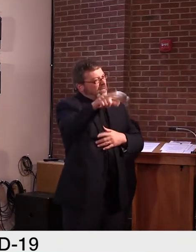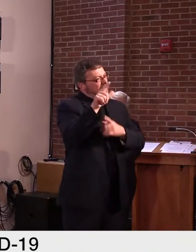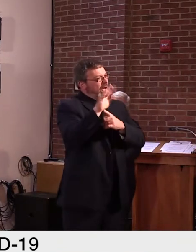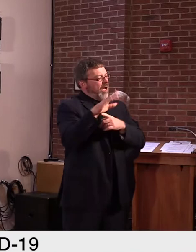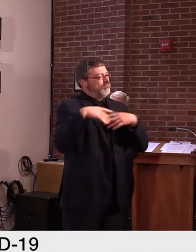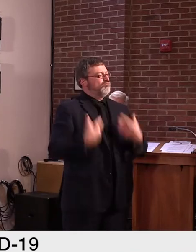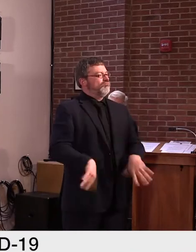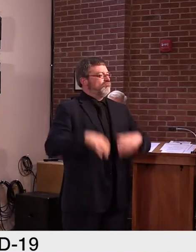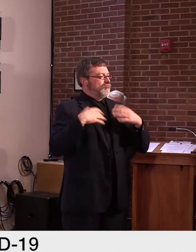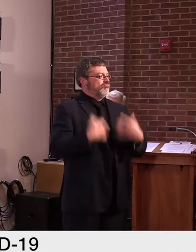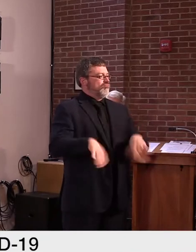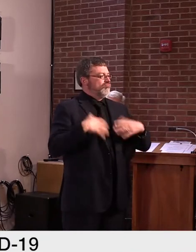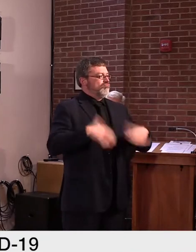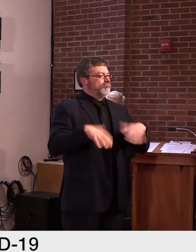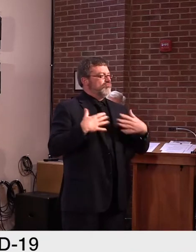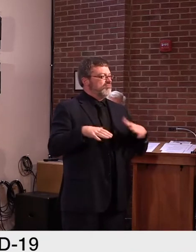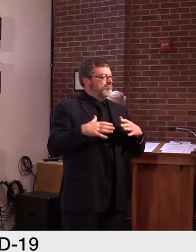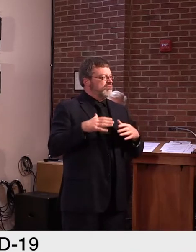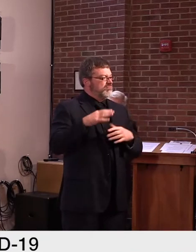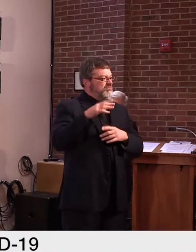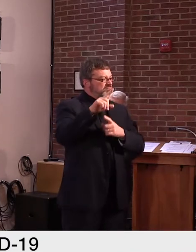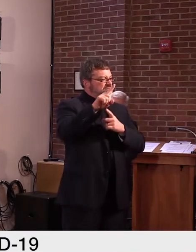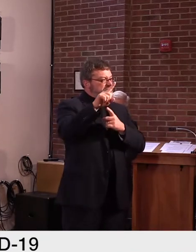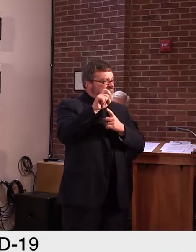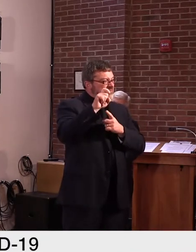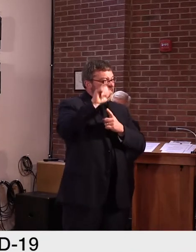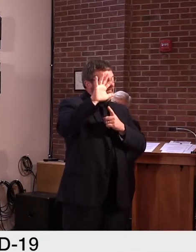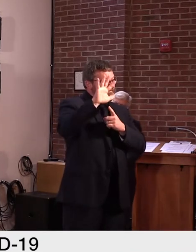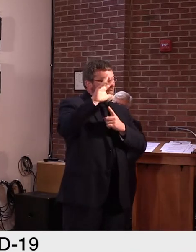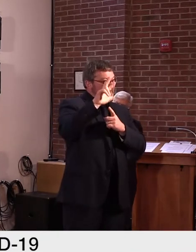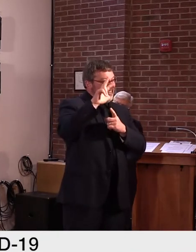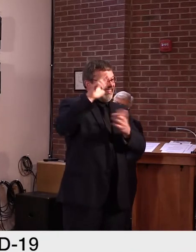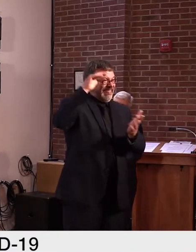more than 153,000 people in the state.